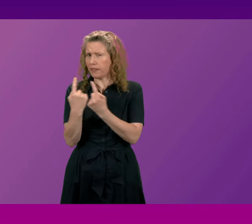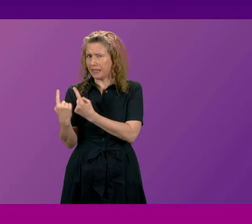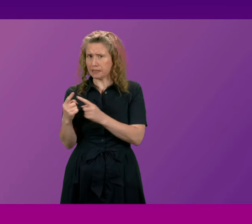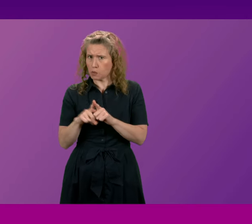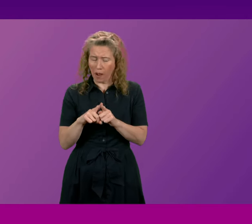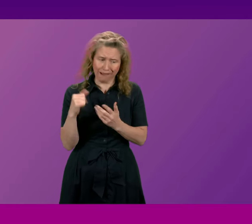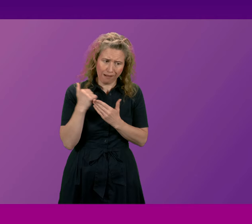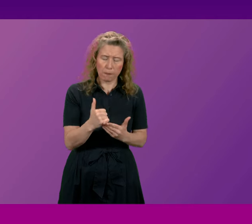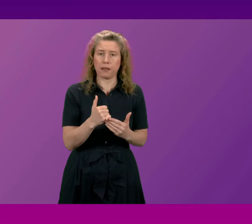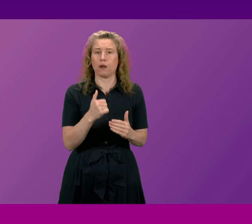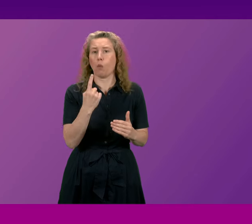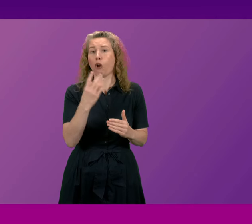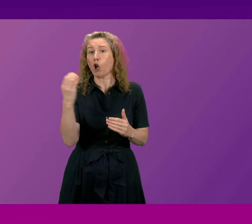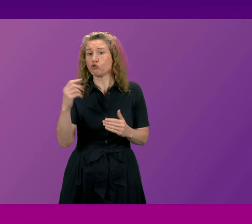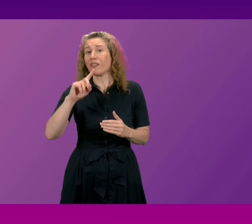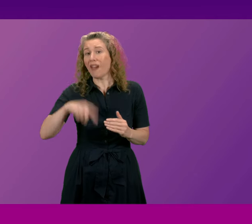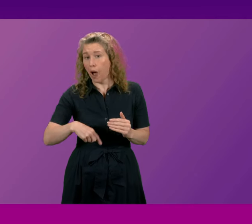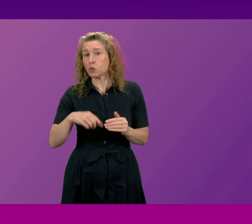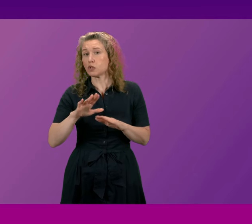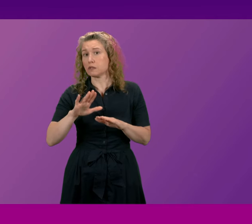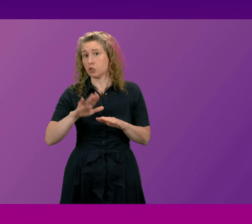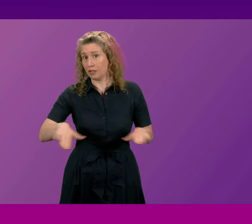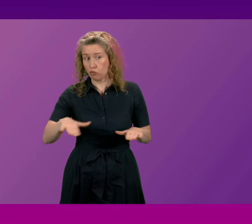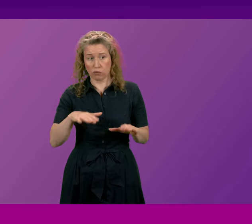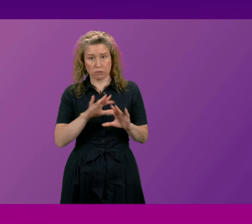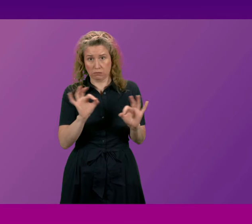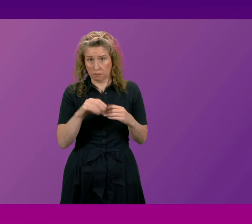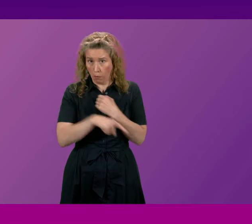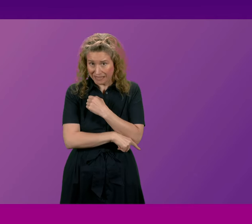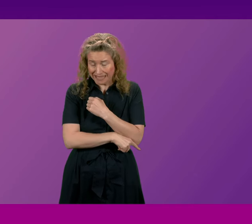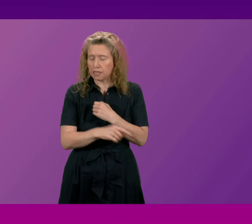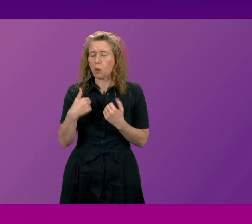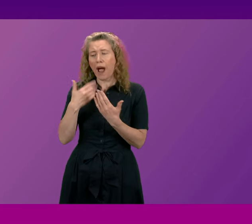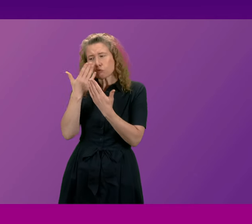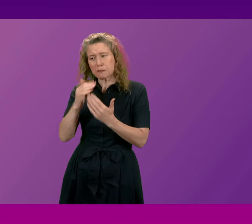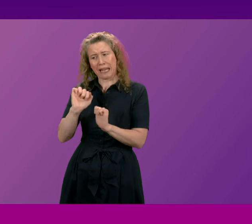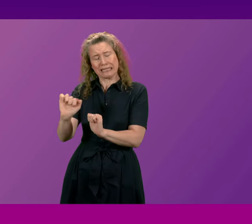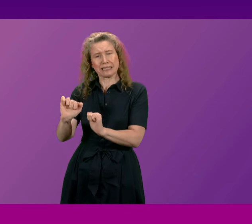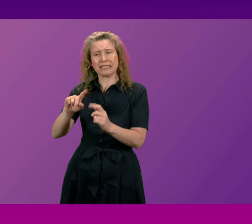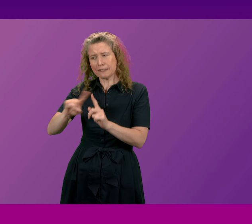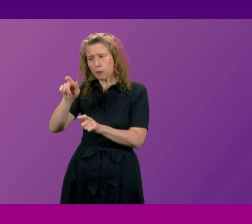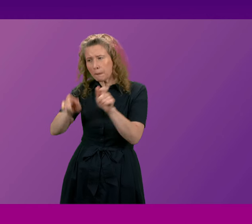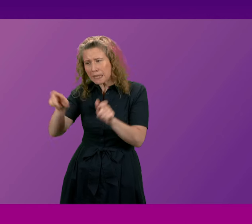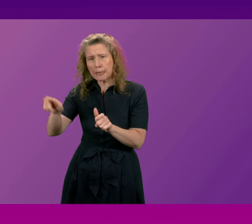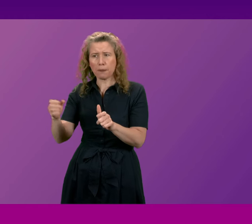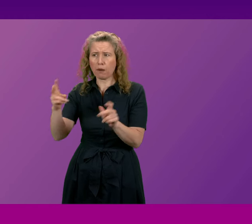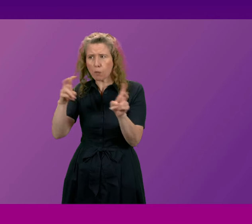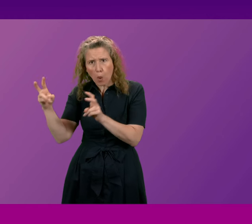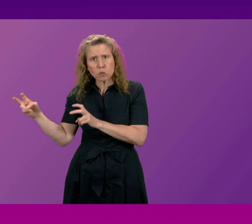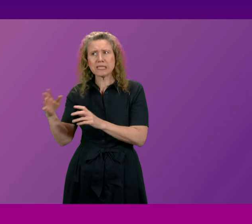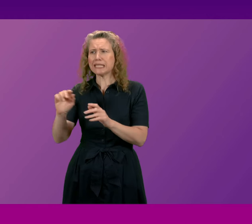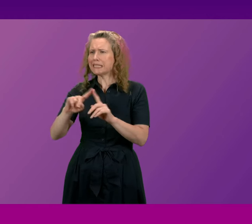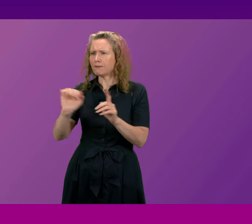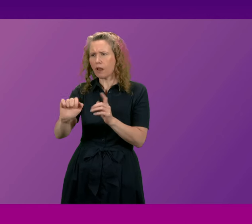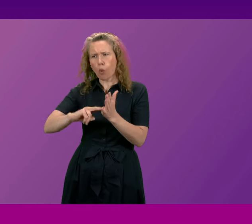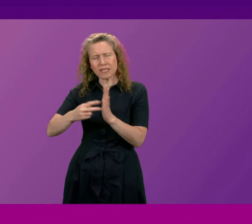are keeping 100,000 children out of poverty. Now, I respect all of the organisations and the individuals that Douglas Ross raised